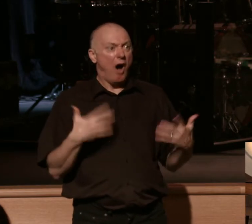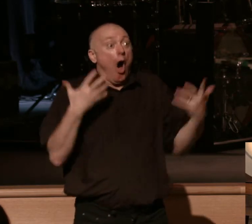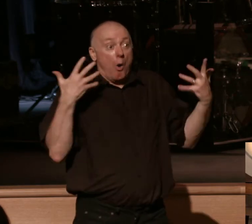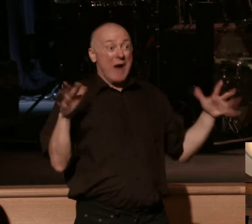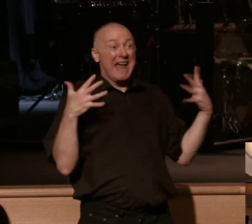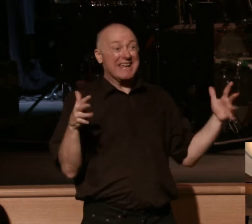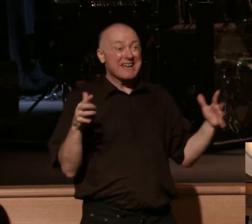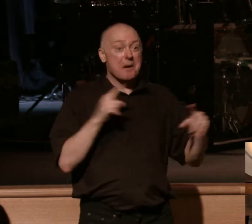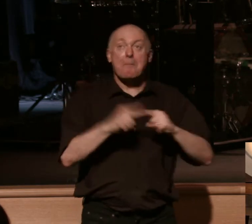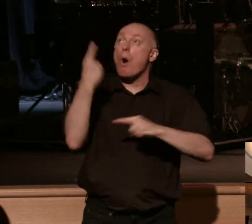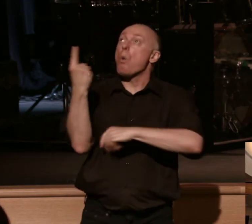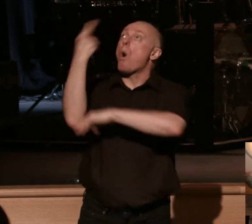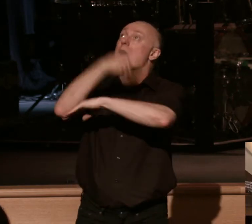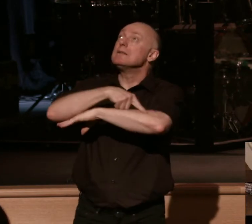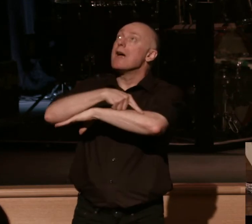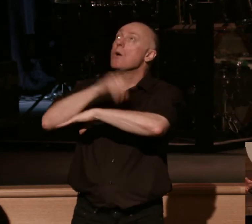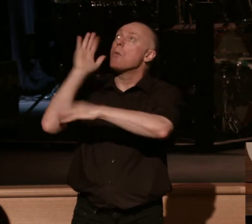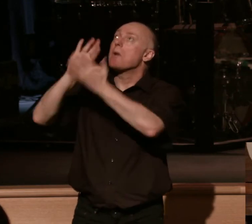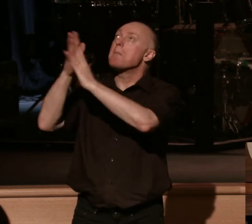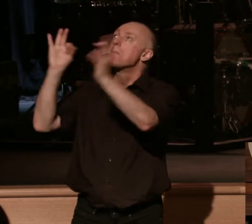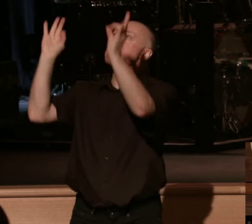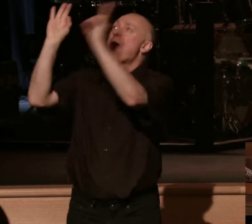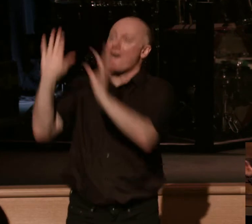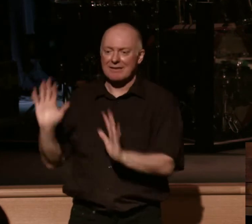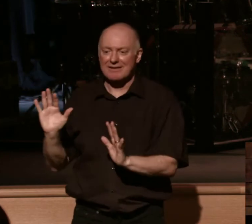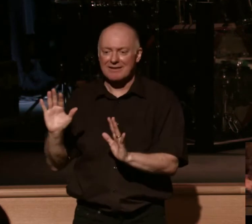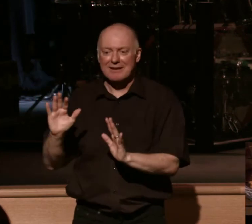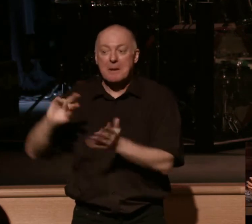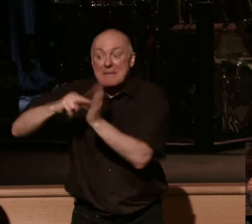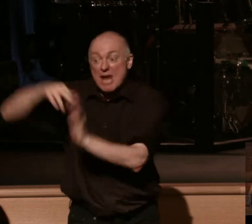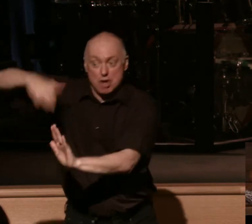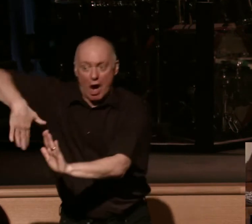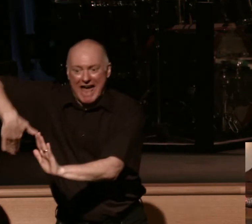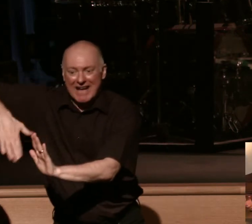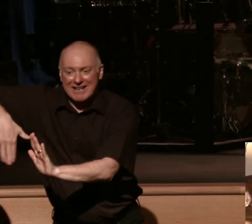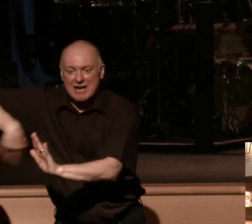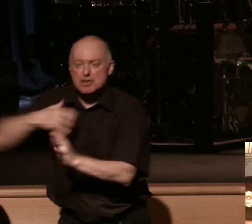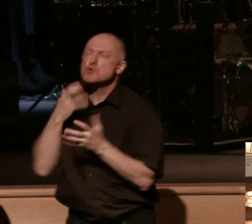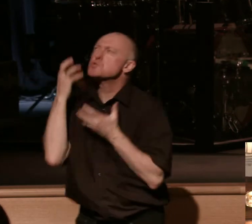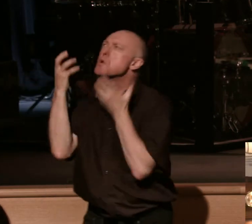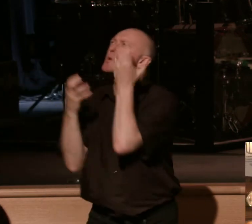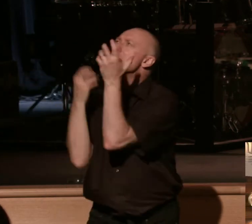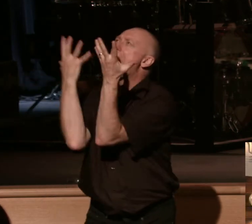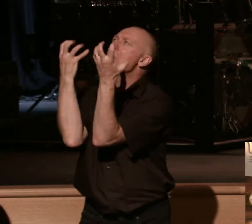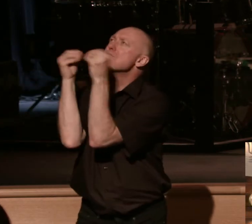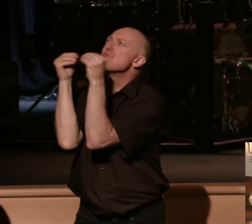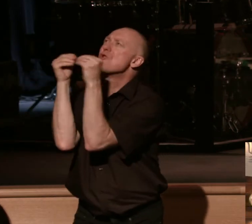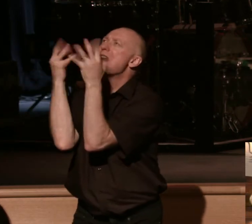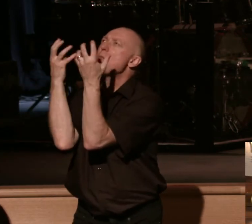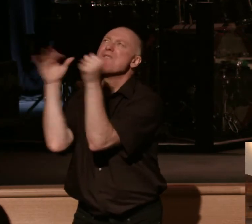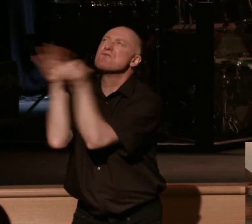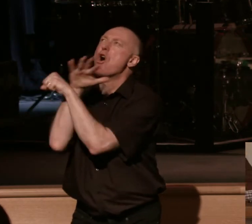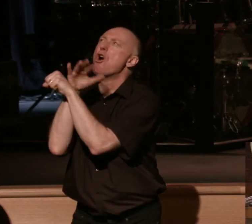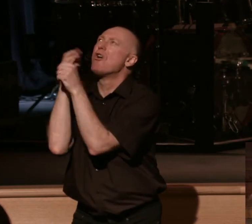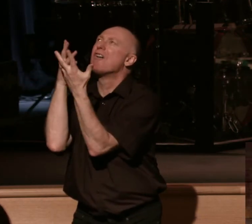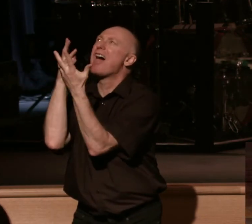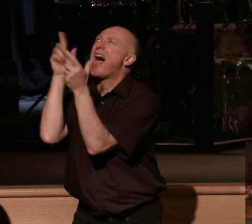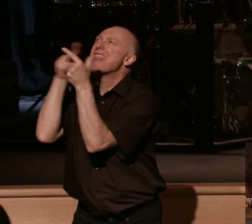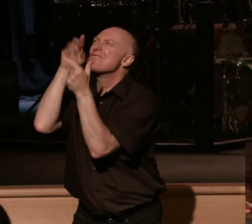there'll be a day where this is perfected and that's the not yet and you want, you groan. You groan where it'll be like this forever and ever.